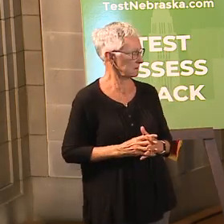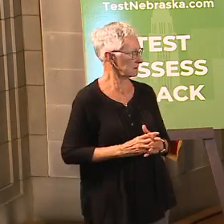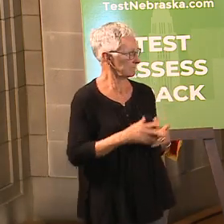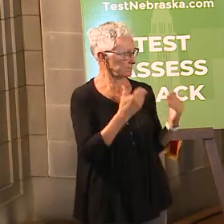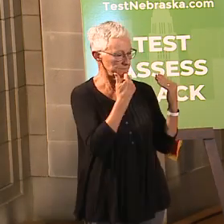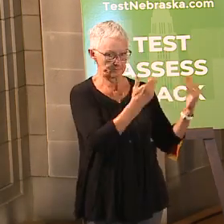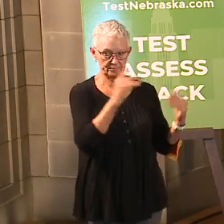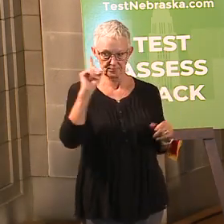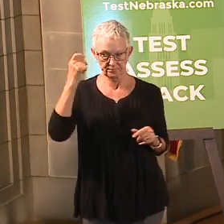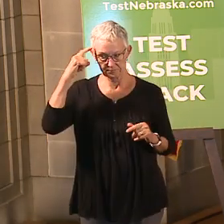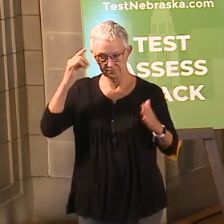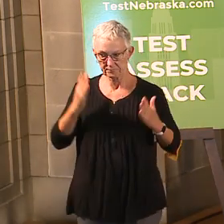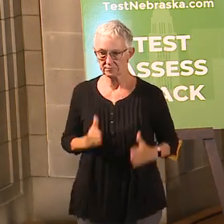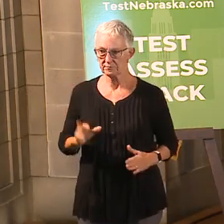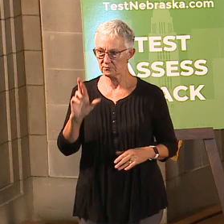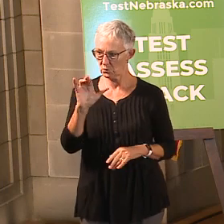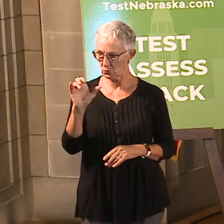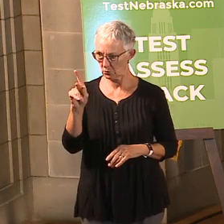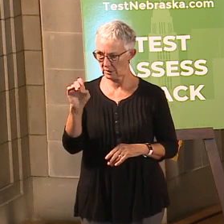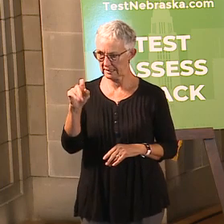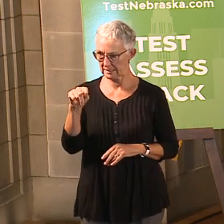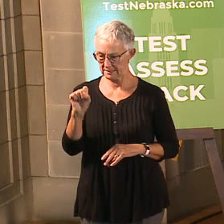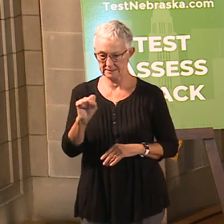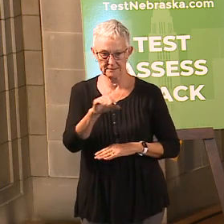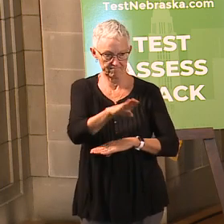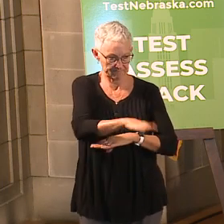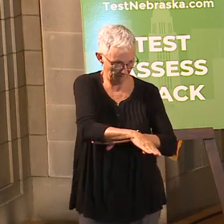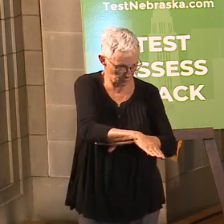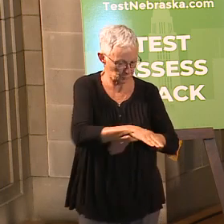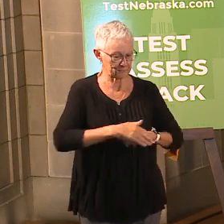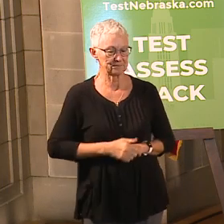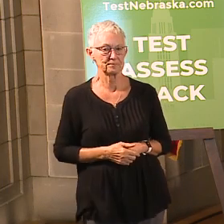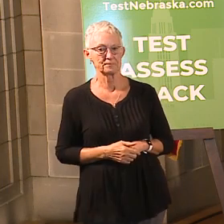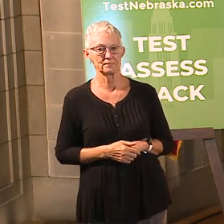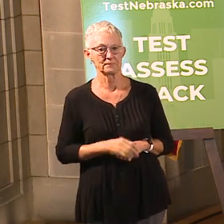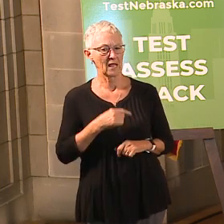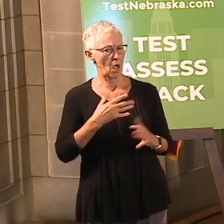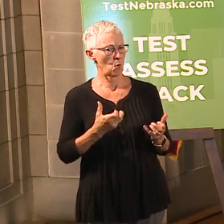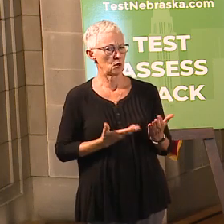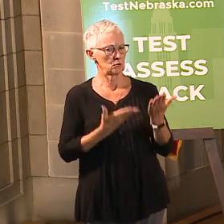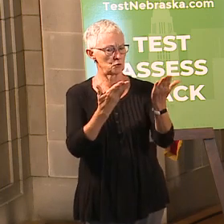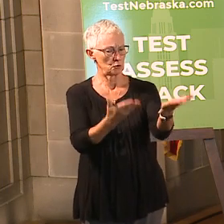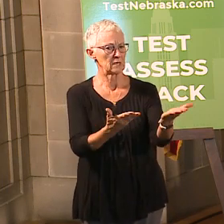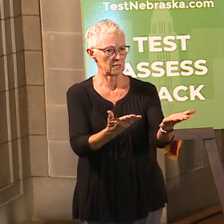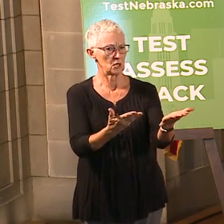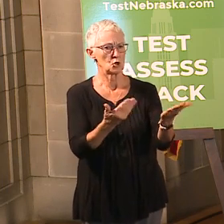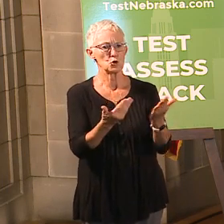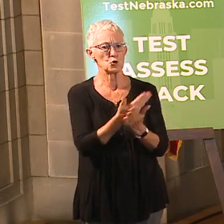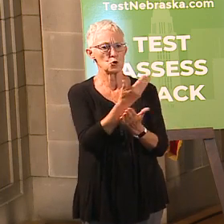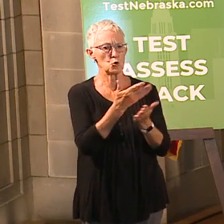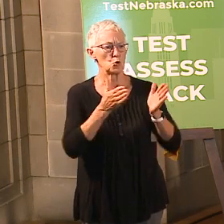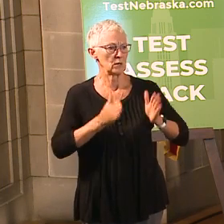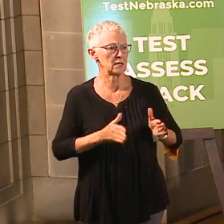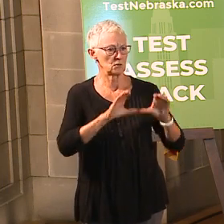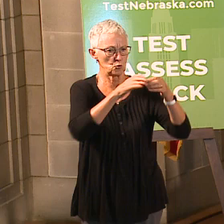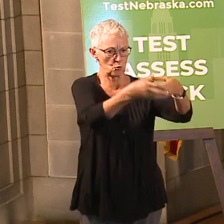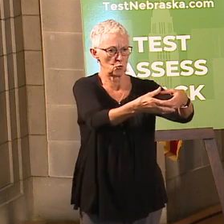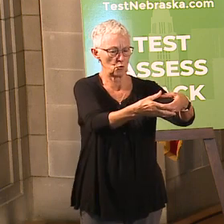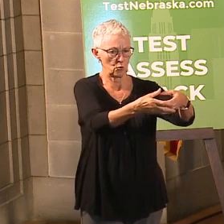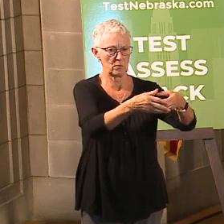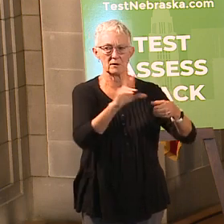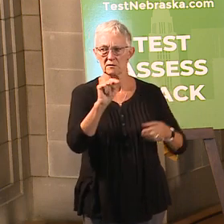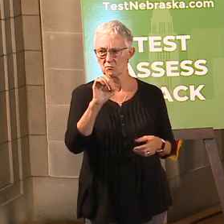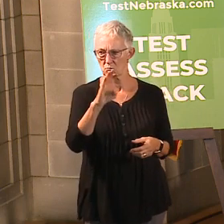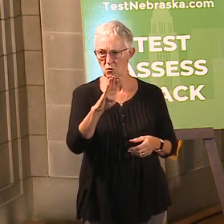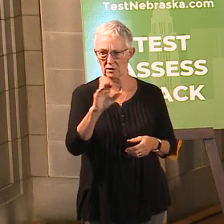Thank you, Governor Ricketts. Good afternoon. Today, I'd like to introduce the newest branch of the Nebraska Accommodation Project, which originally started in